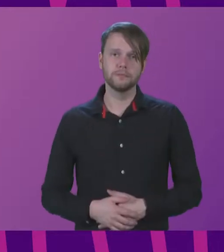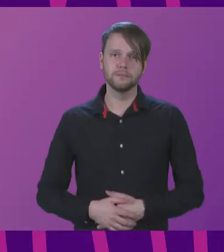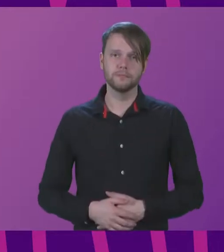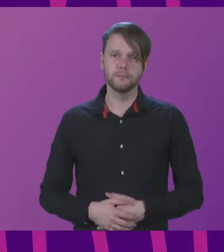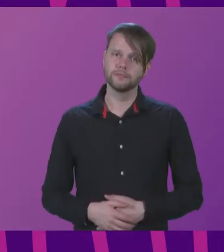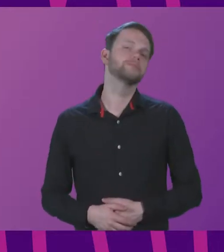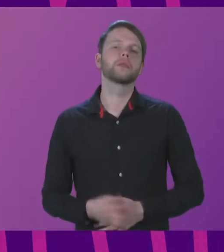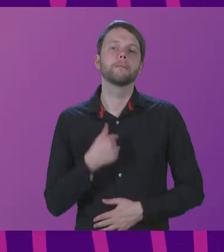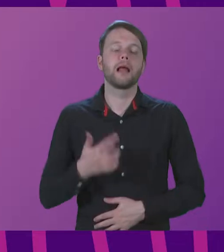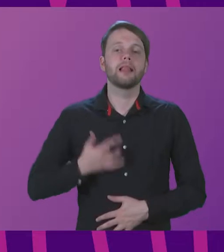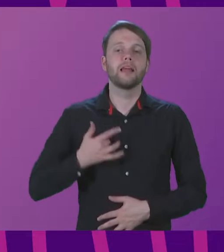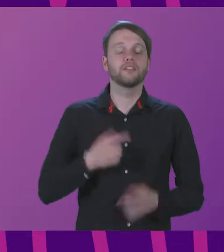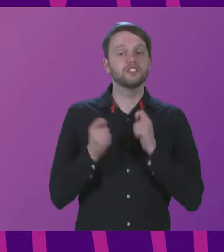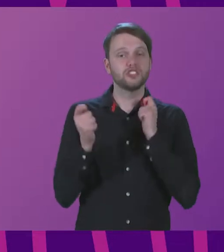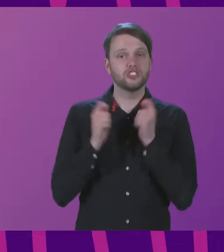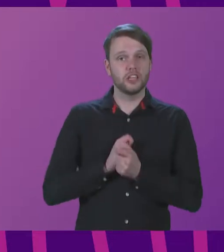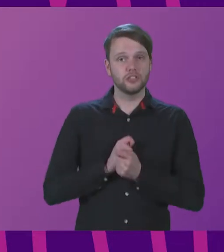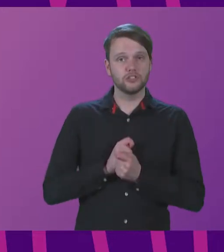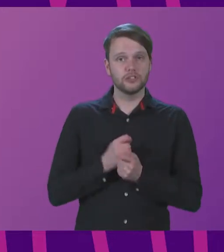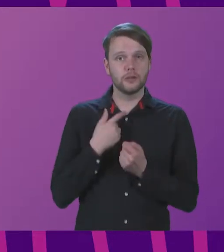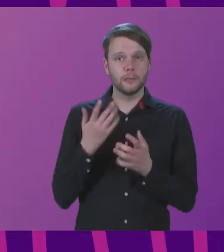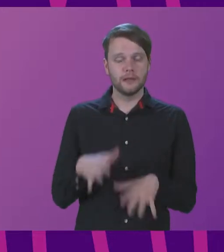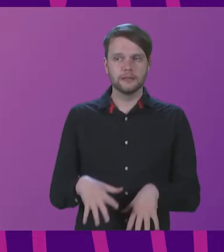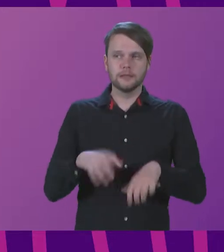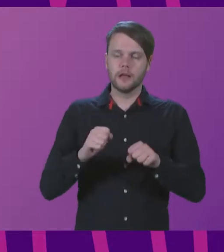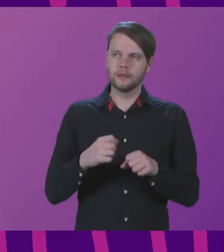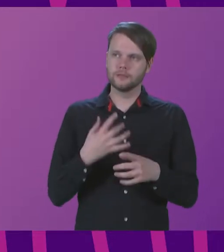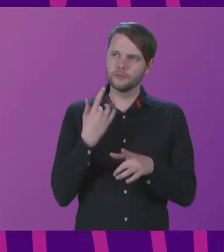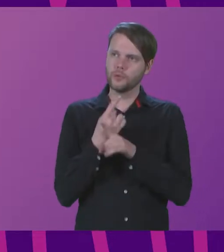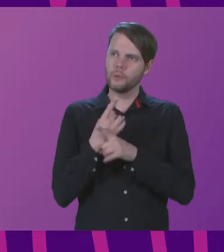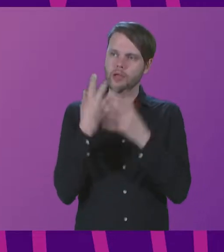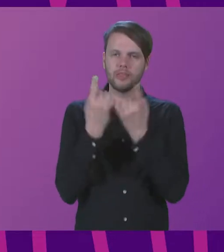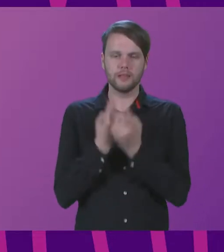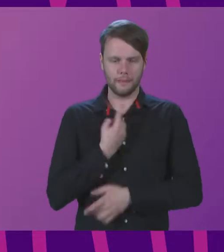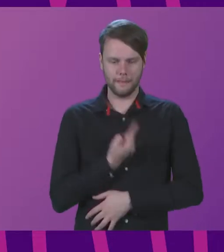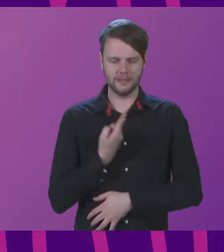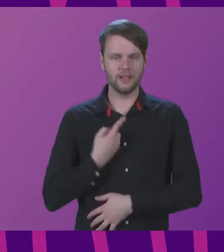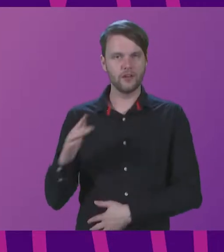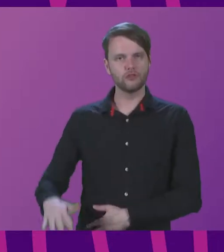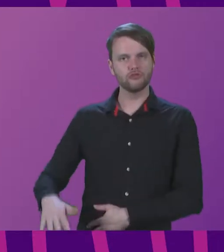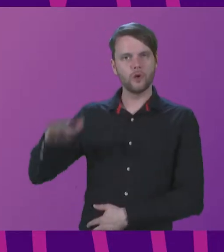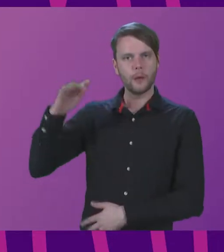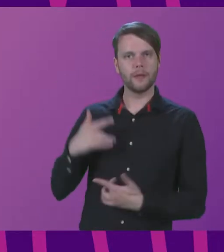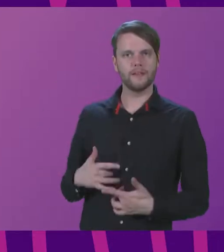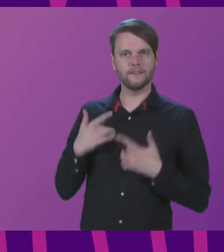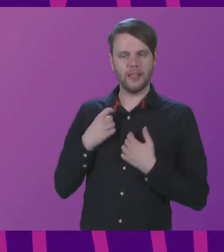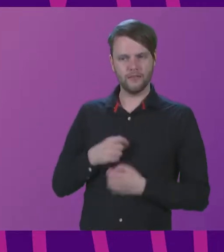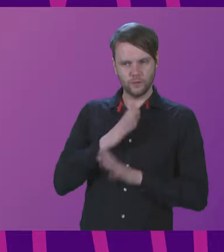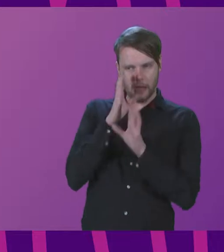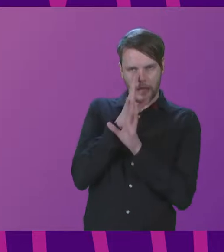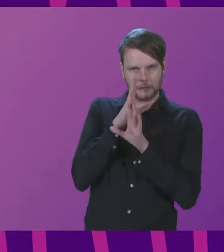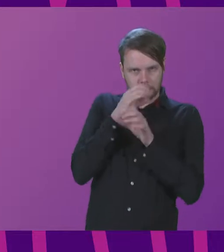My life changed when I started to share the things about myself that I grew up thinking that I needed to hide.